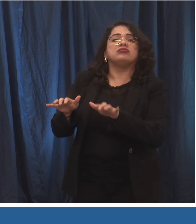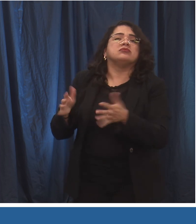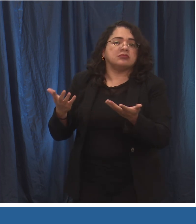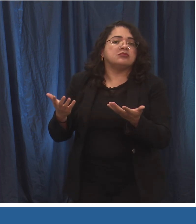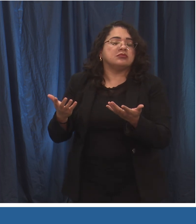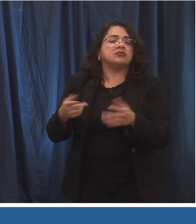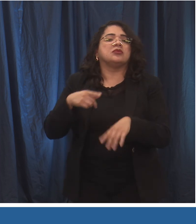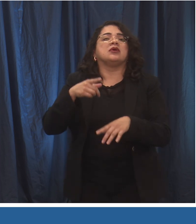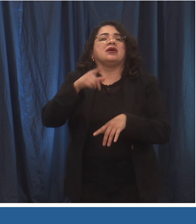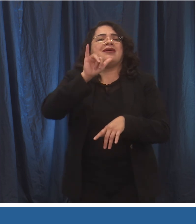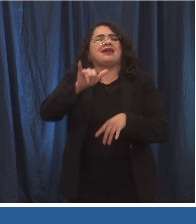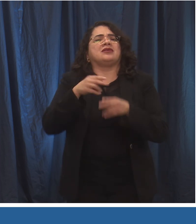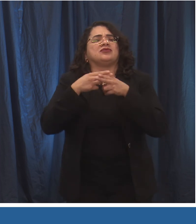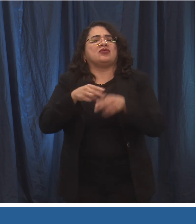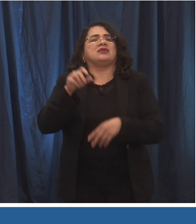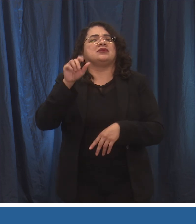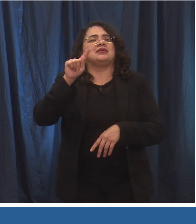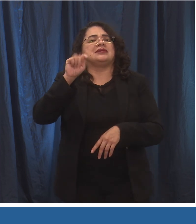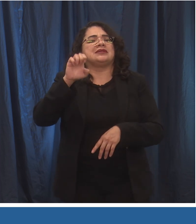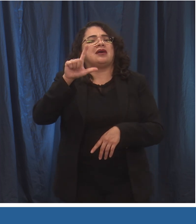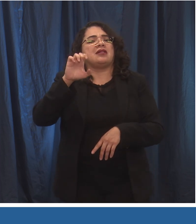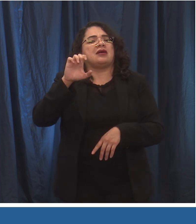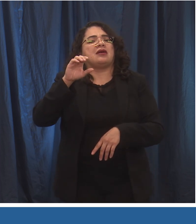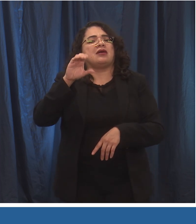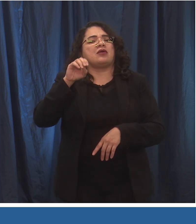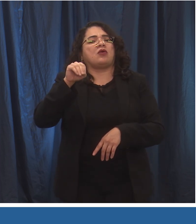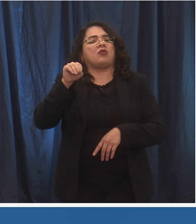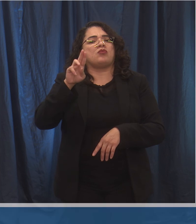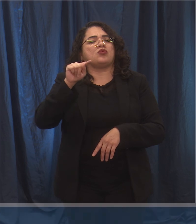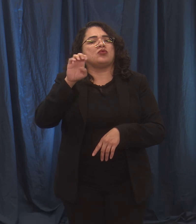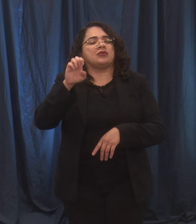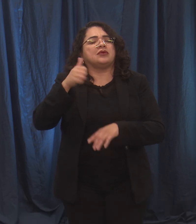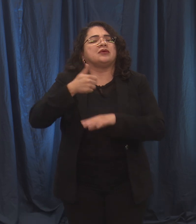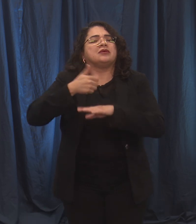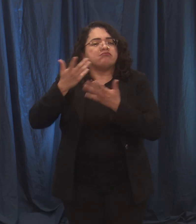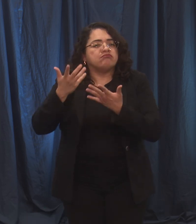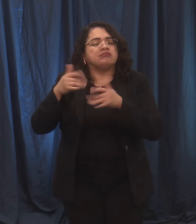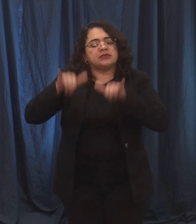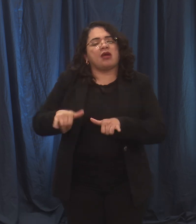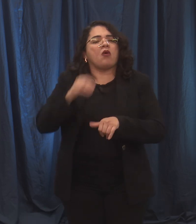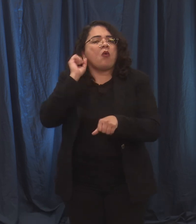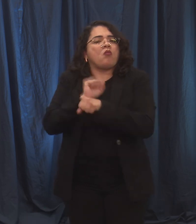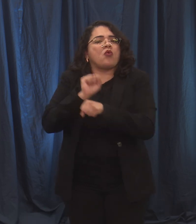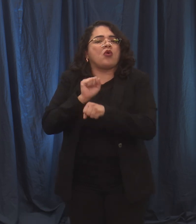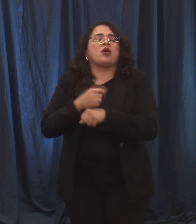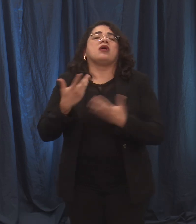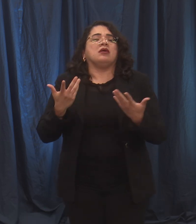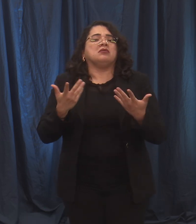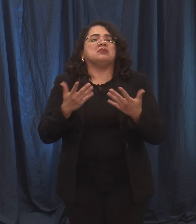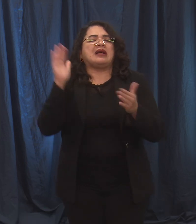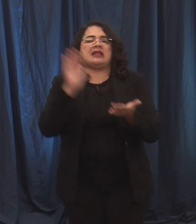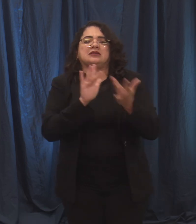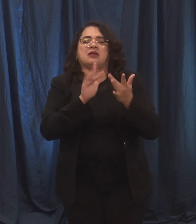practicing physical distancing because it avoids contact with others. We hope we were able to provide you with a clear